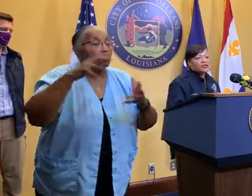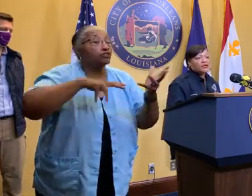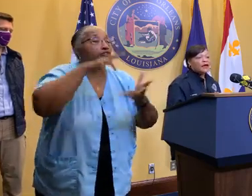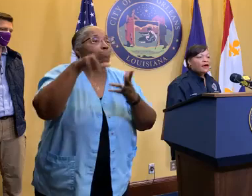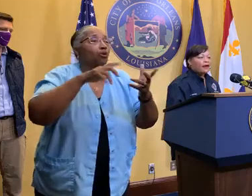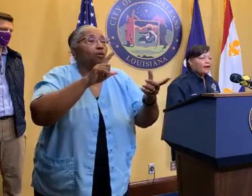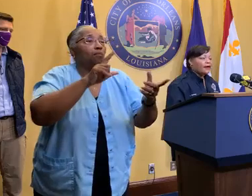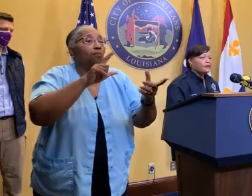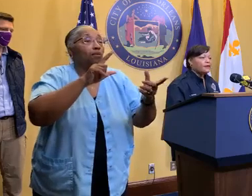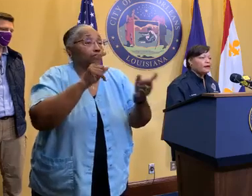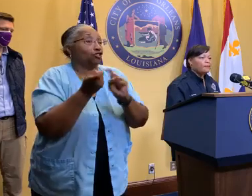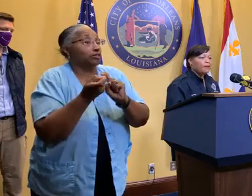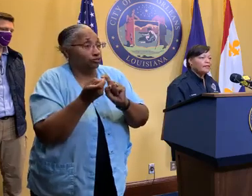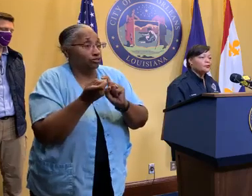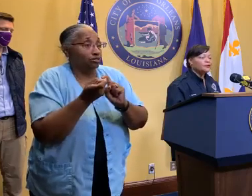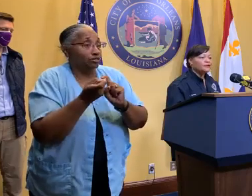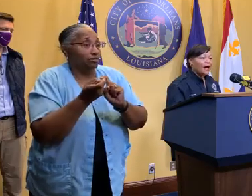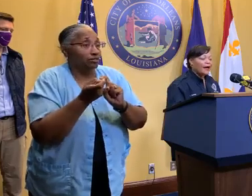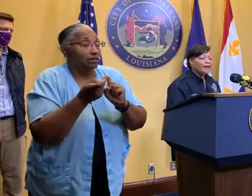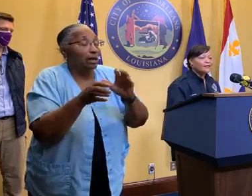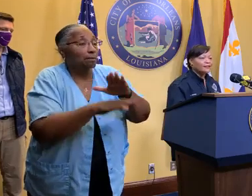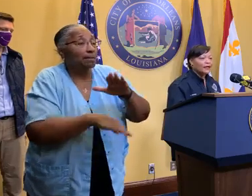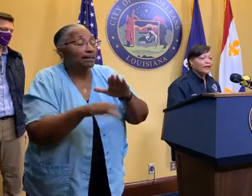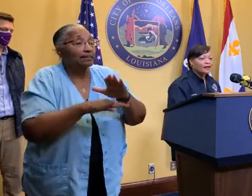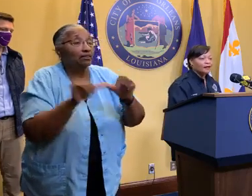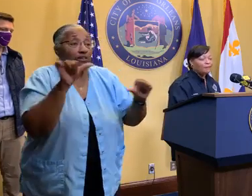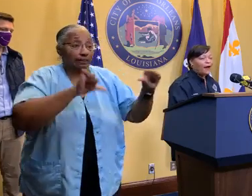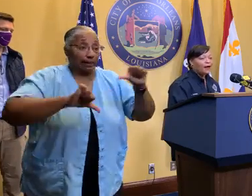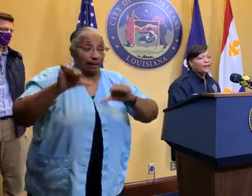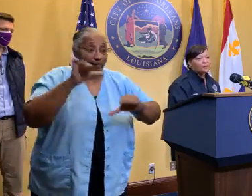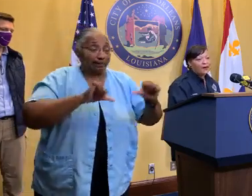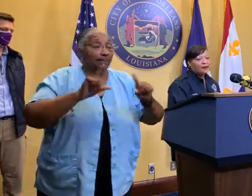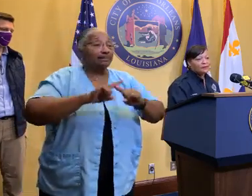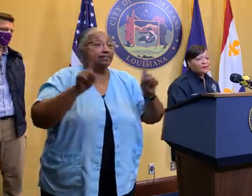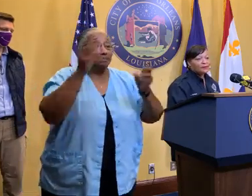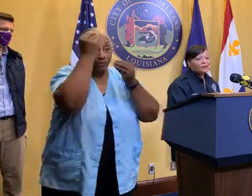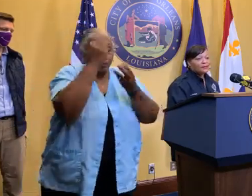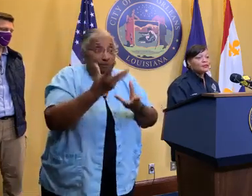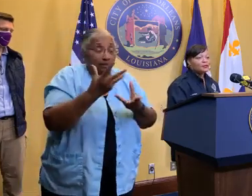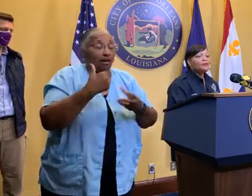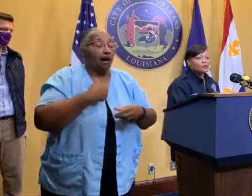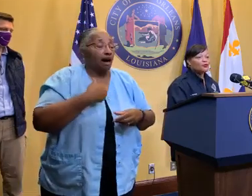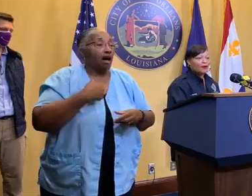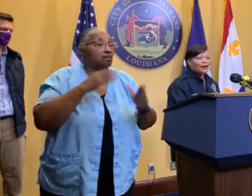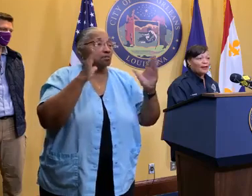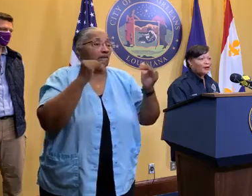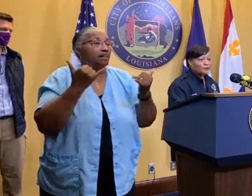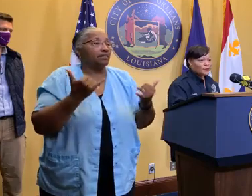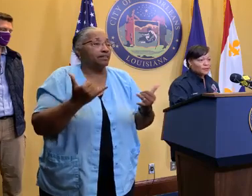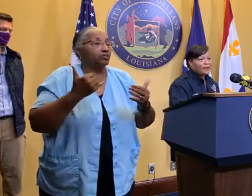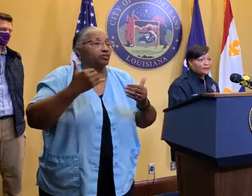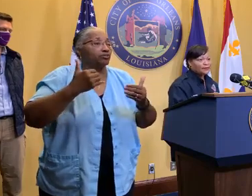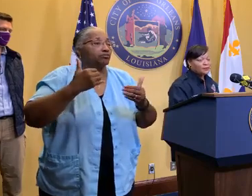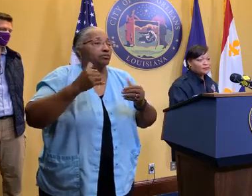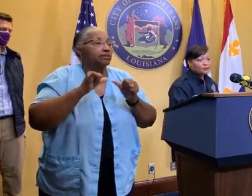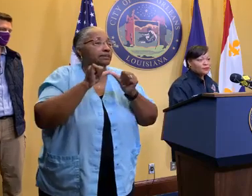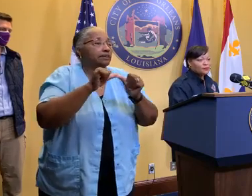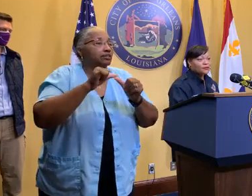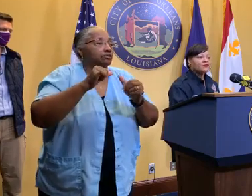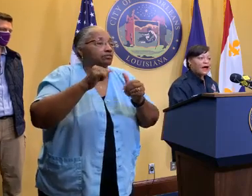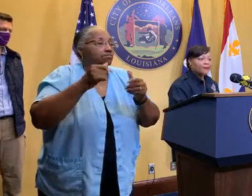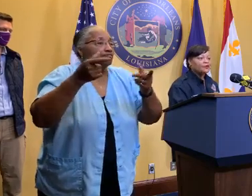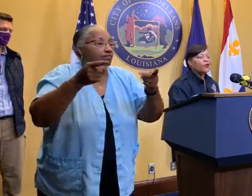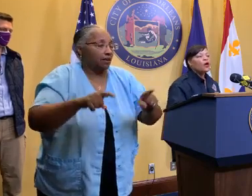changed. And based on science and data, I expect this to be a trend. I don't expect it to